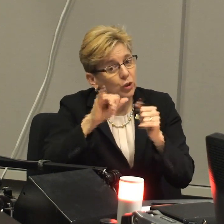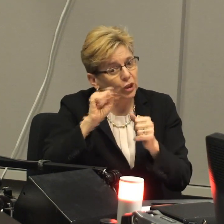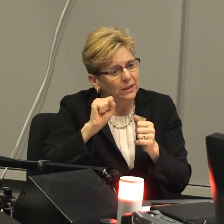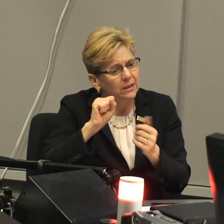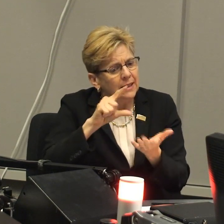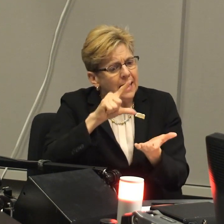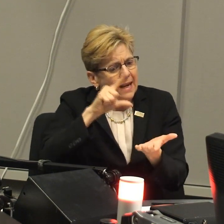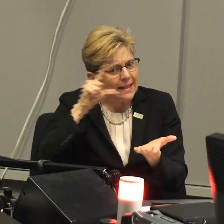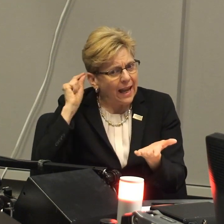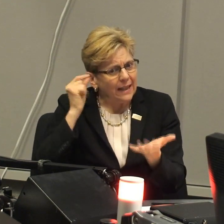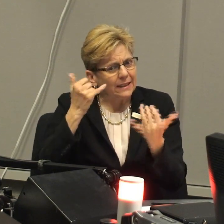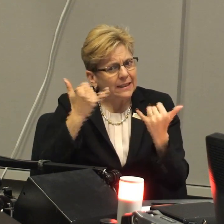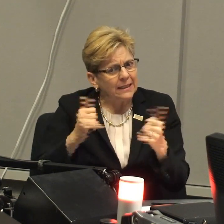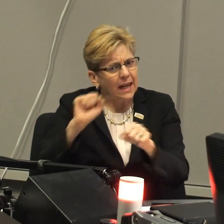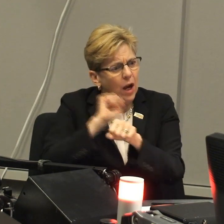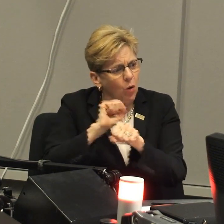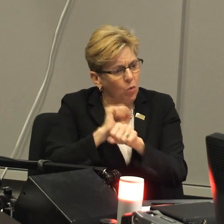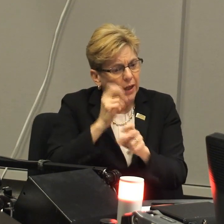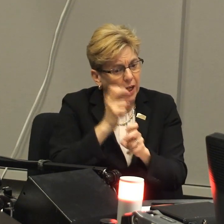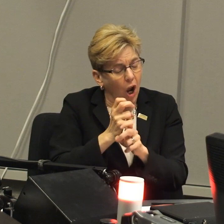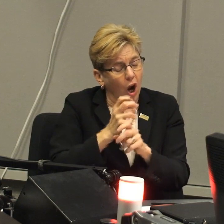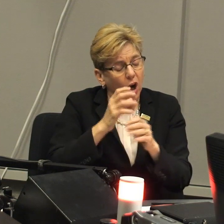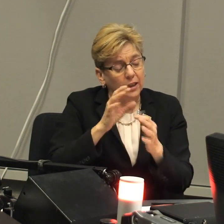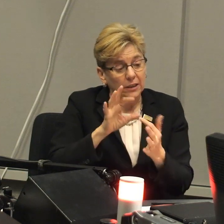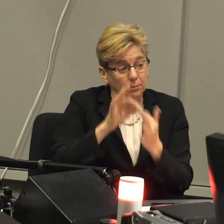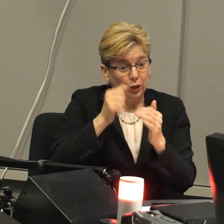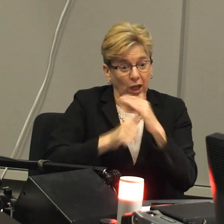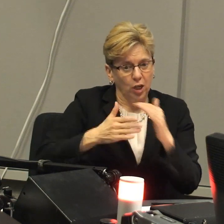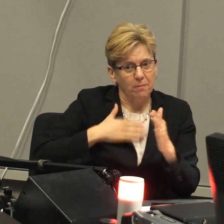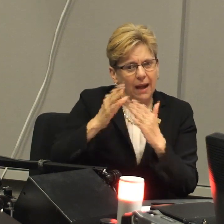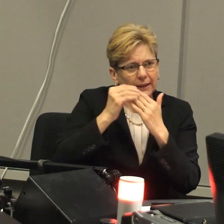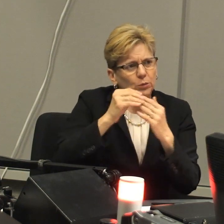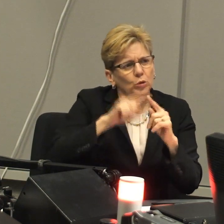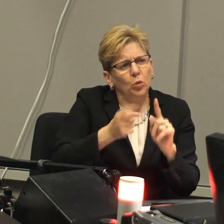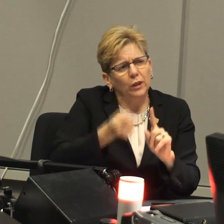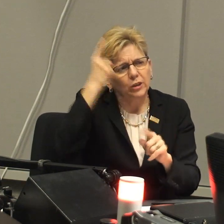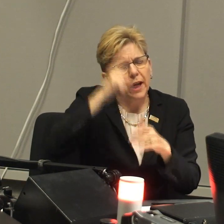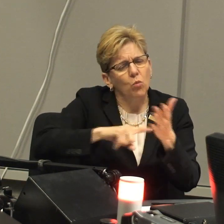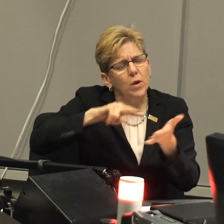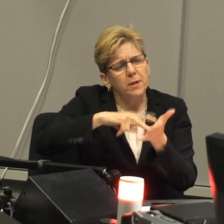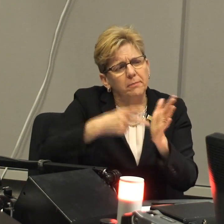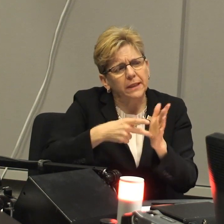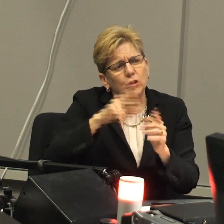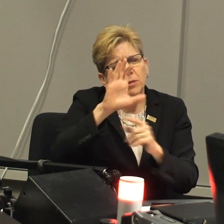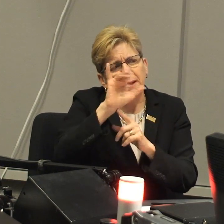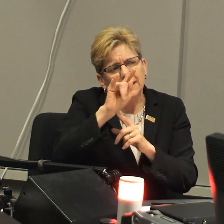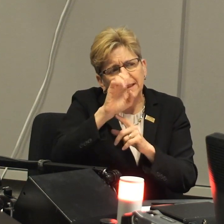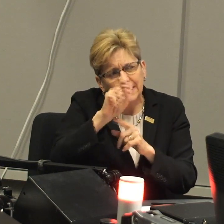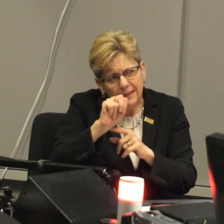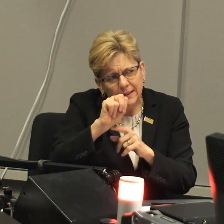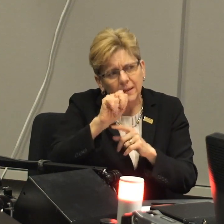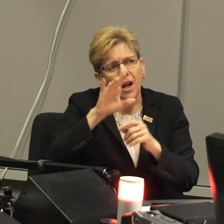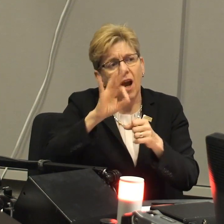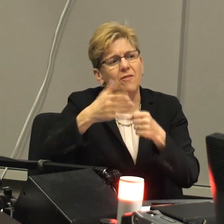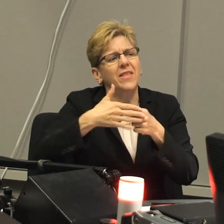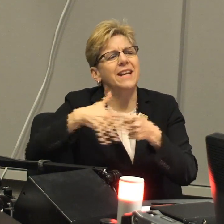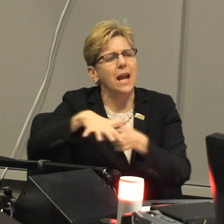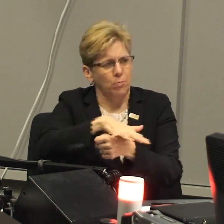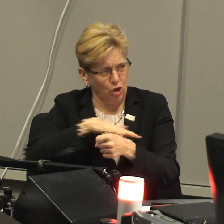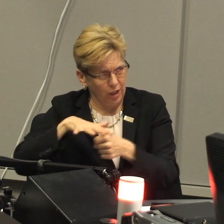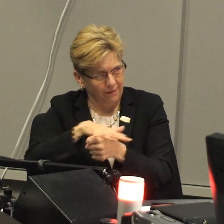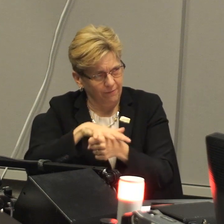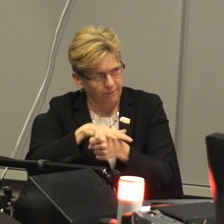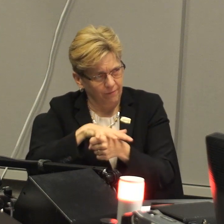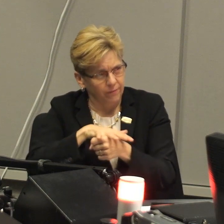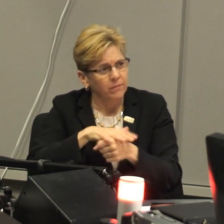Gallaudet, which leads to the second point. And that is that Gallaudet is now working very hard under my leadership to understand what it means to